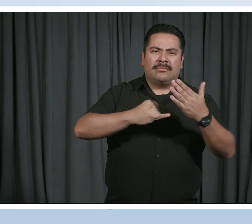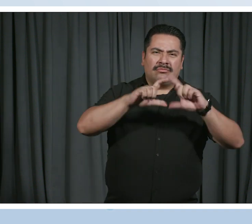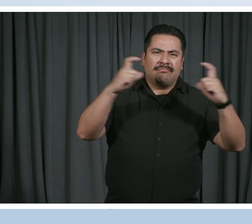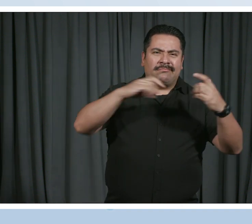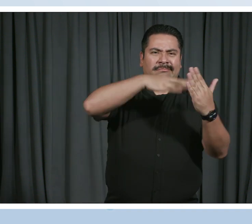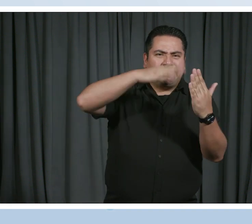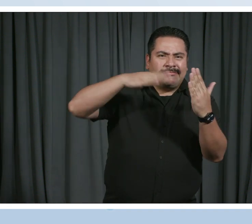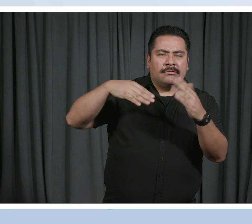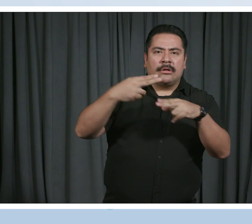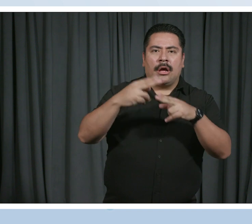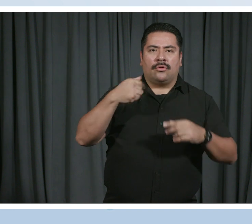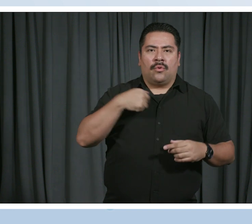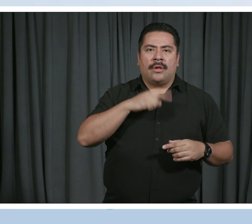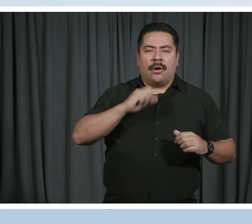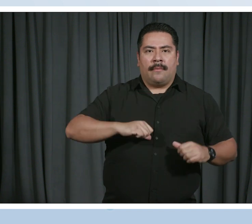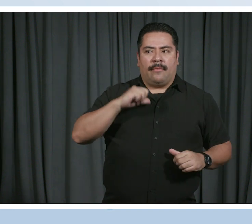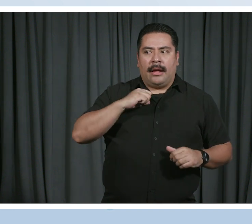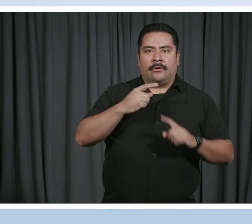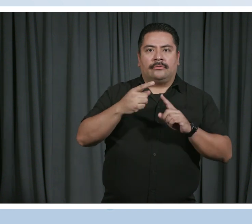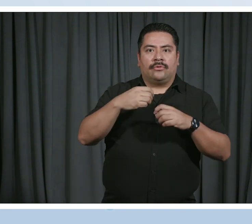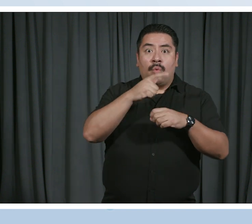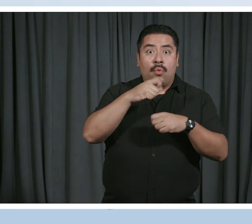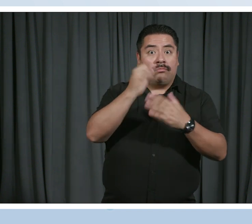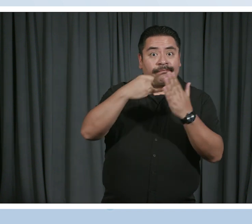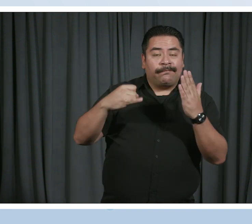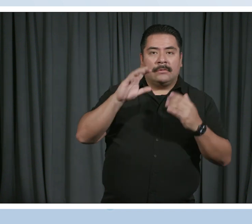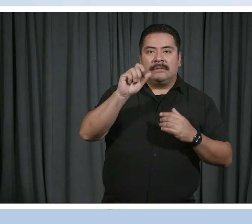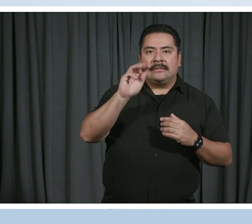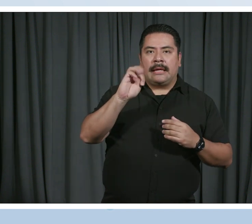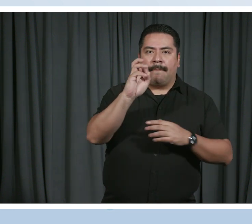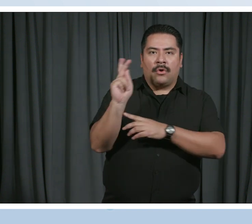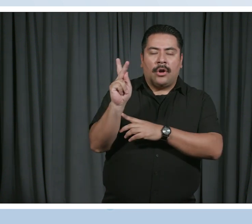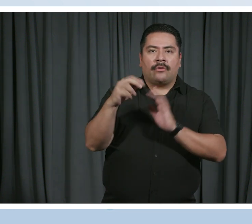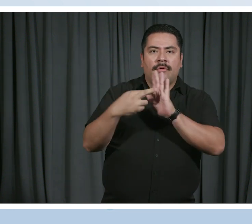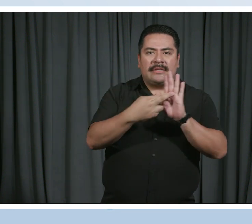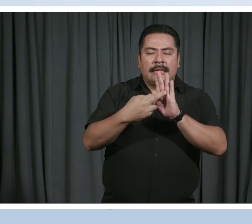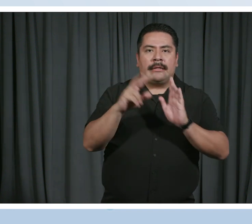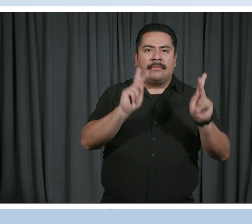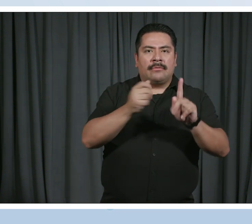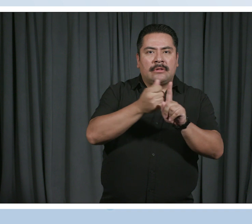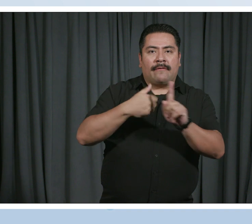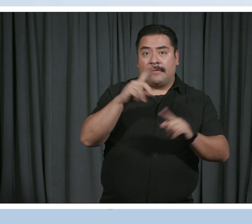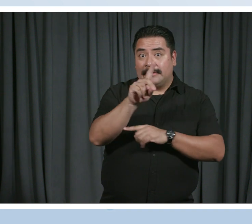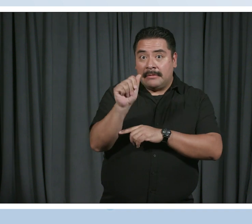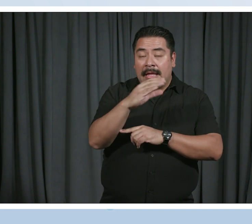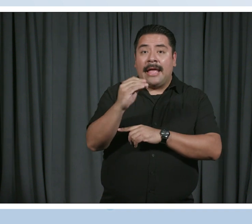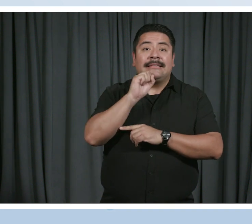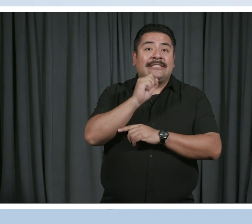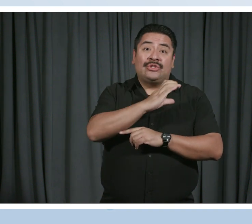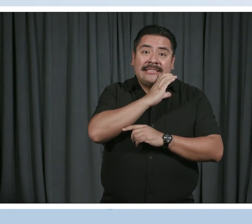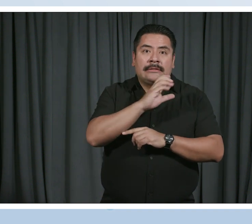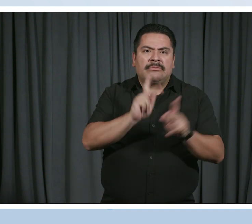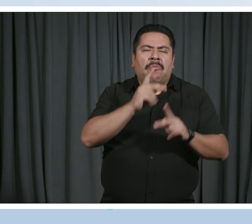acknowledge the lived experiences of residents from Chicago's disabled and senior communities through visual representations, color